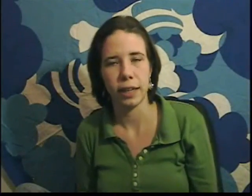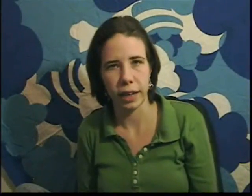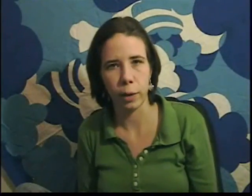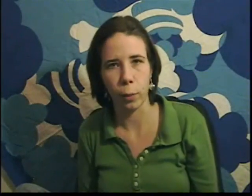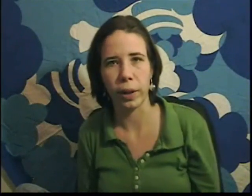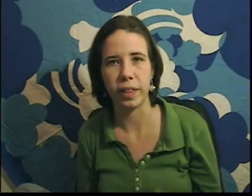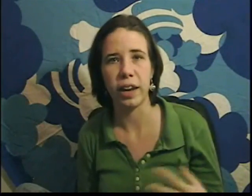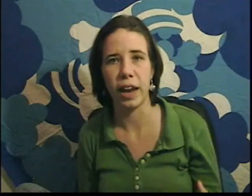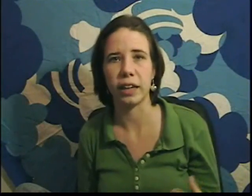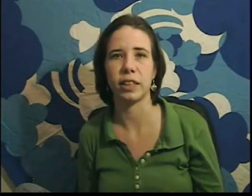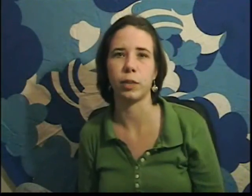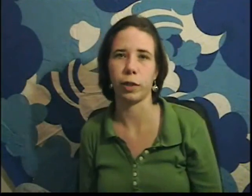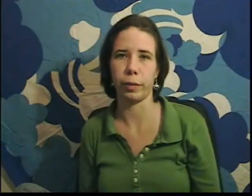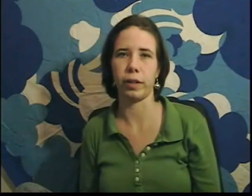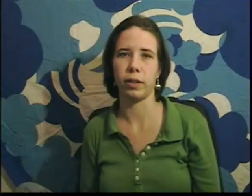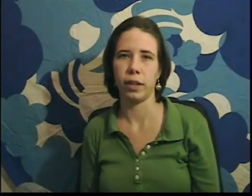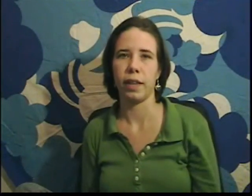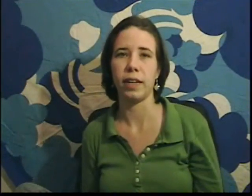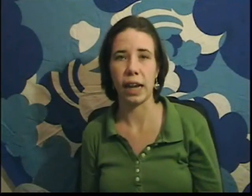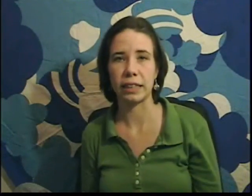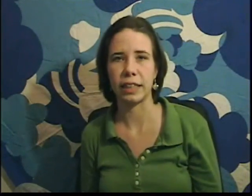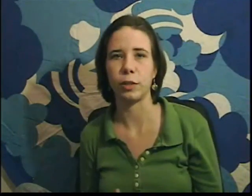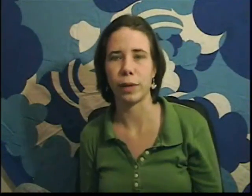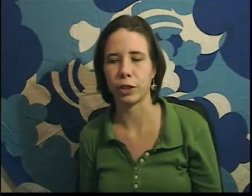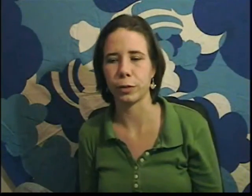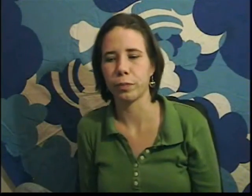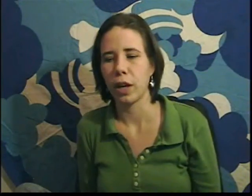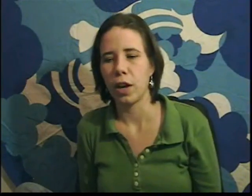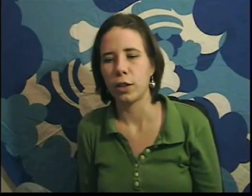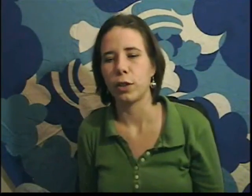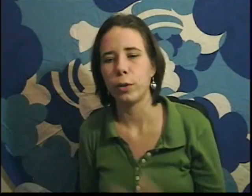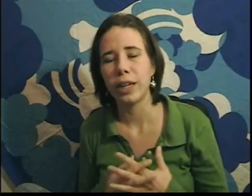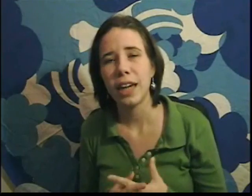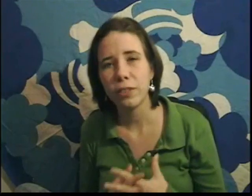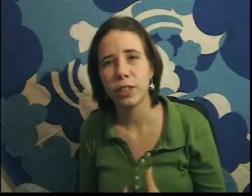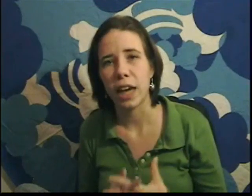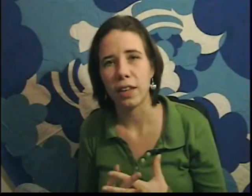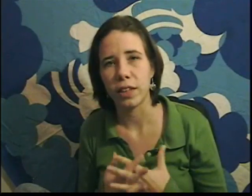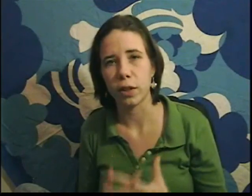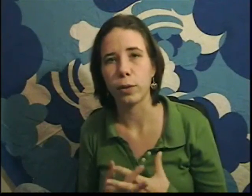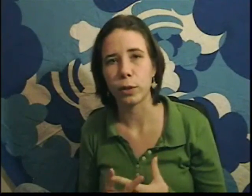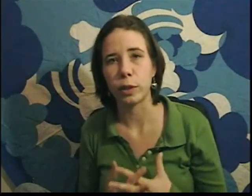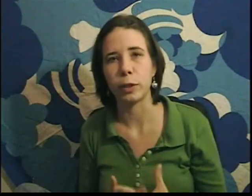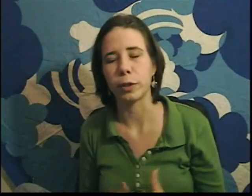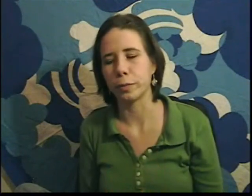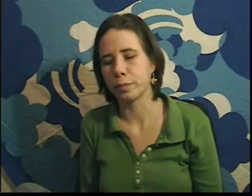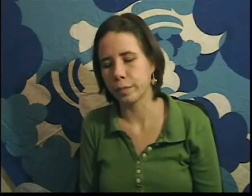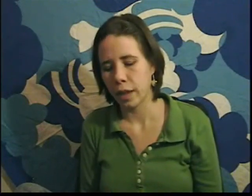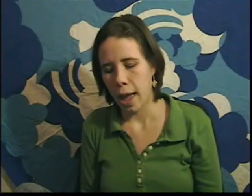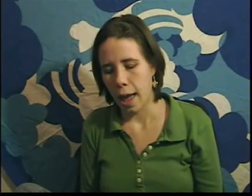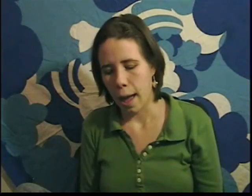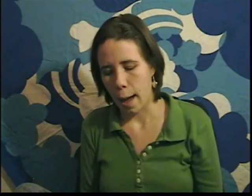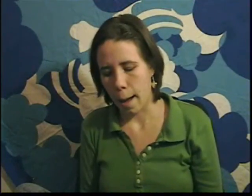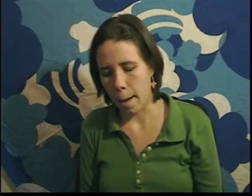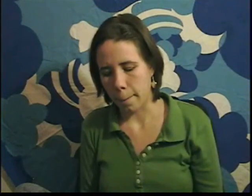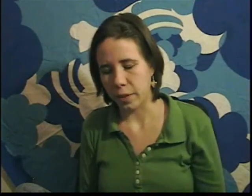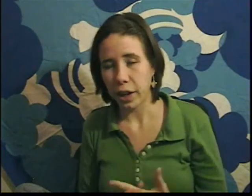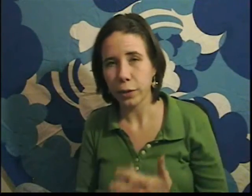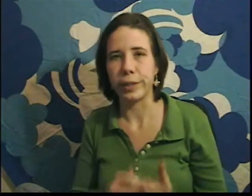data point, that next experiment, the next thing you measure. So you can never say that it's always going to be true. The other